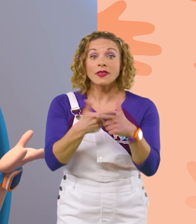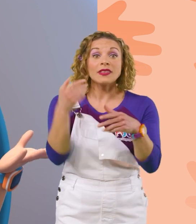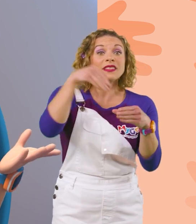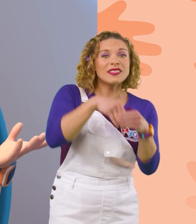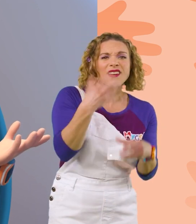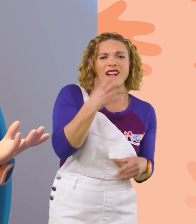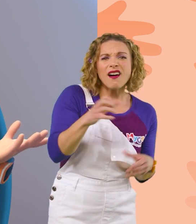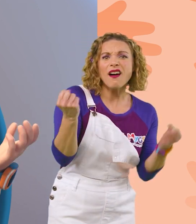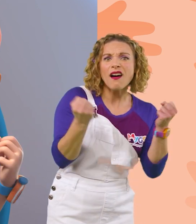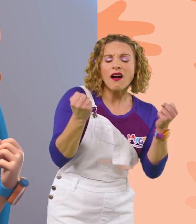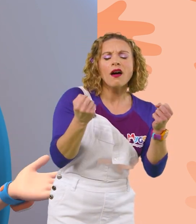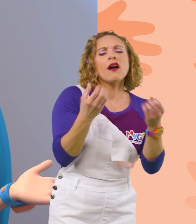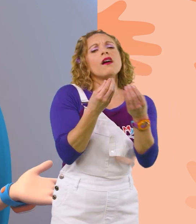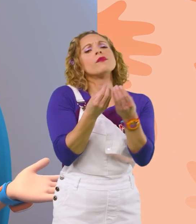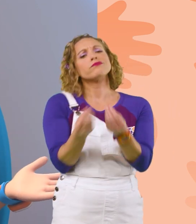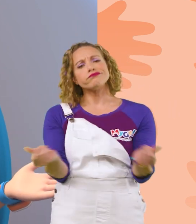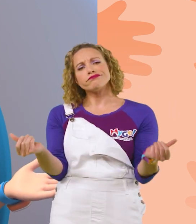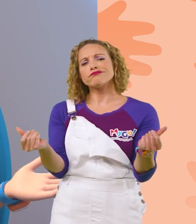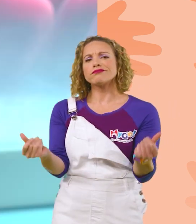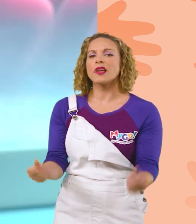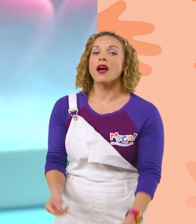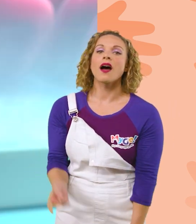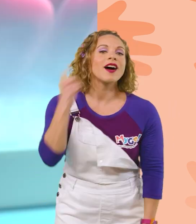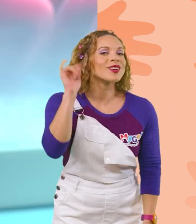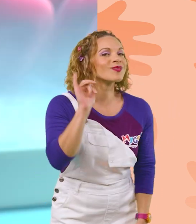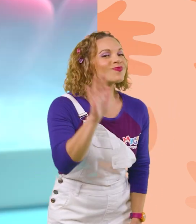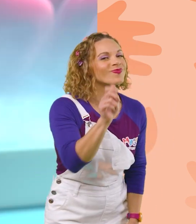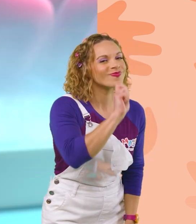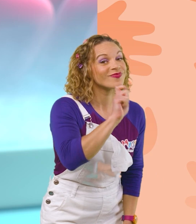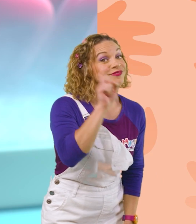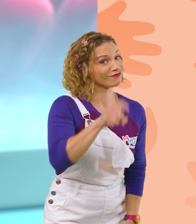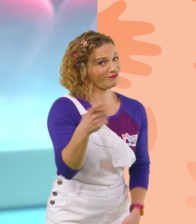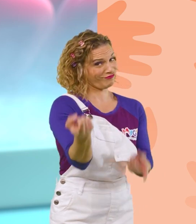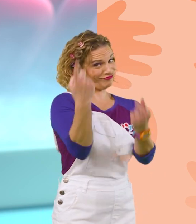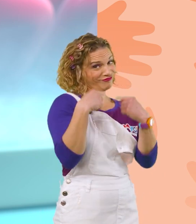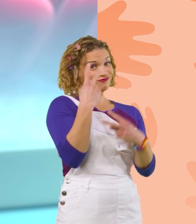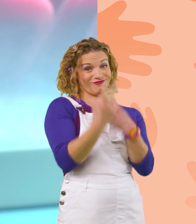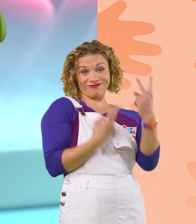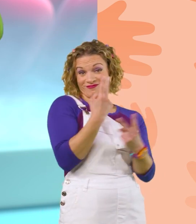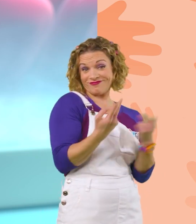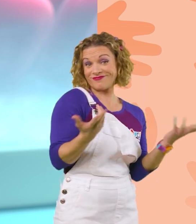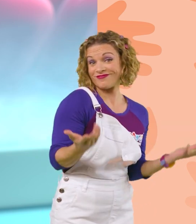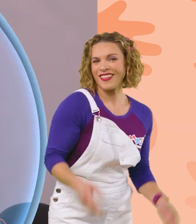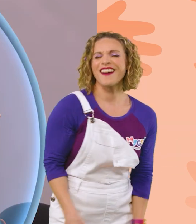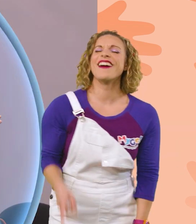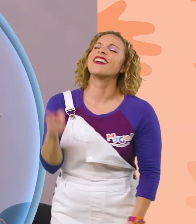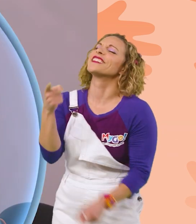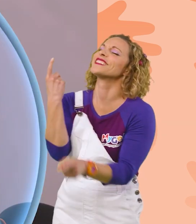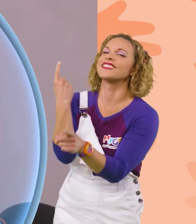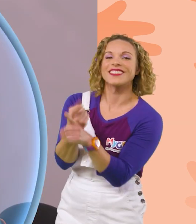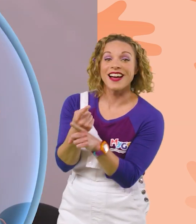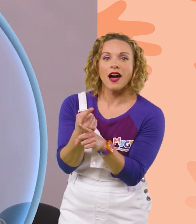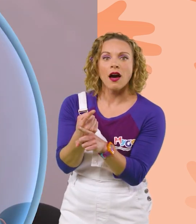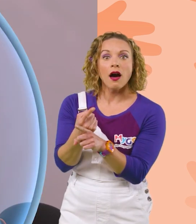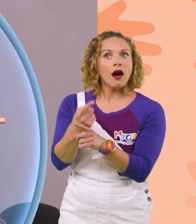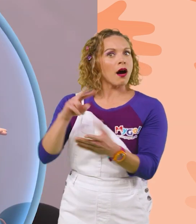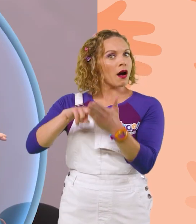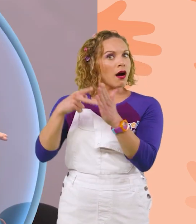the Blippi-mobile, it melted on me! Sounds like your popsicle should've come for a visit! You're right! Which means